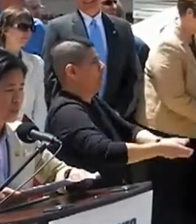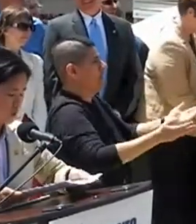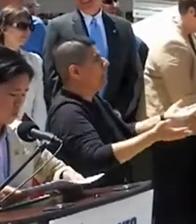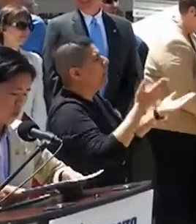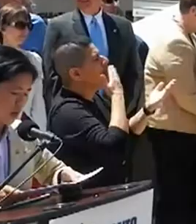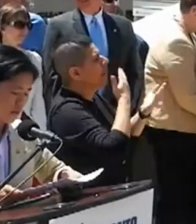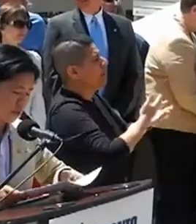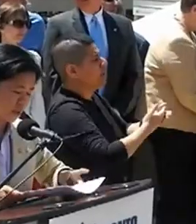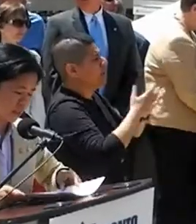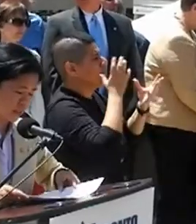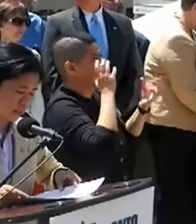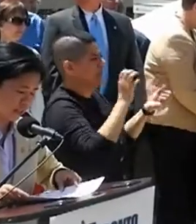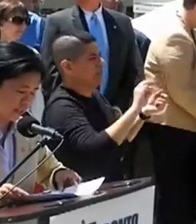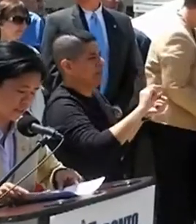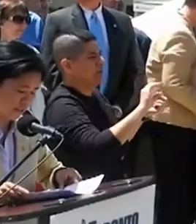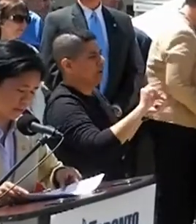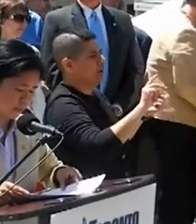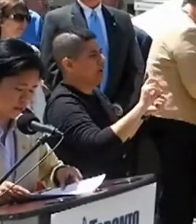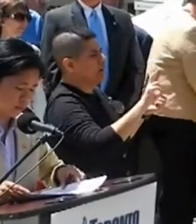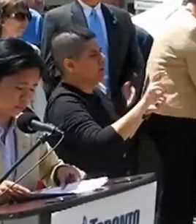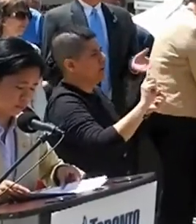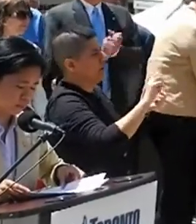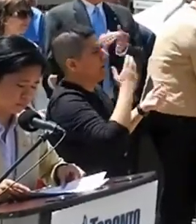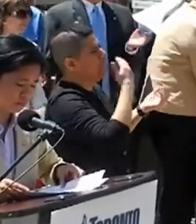much President Tim McGuire for joining us here today